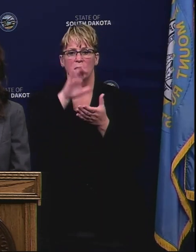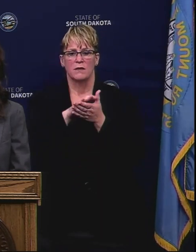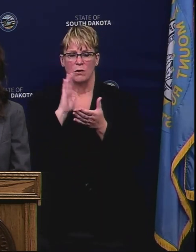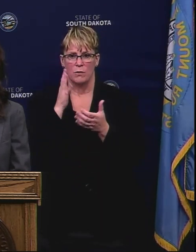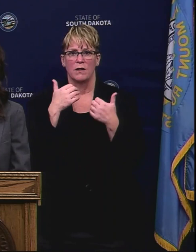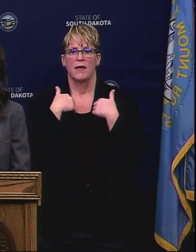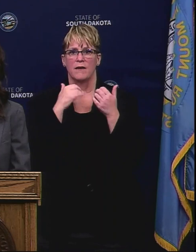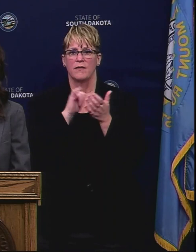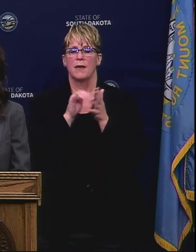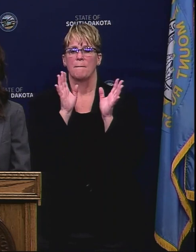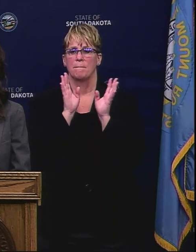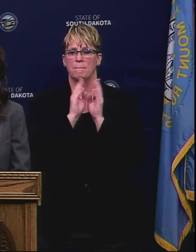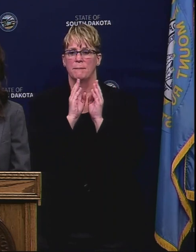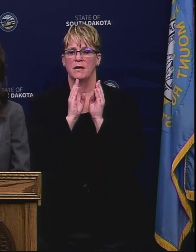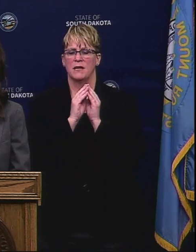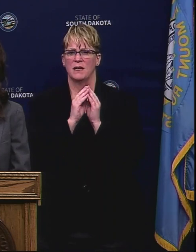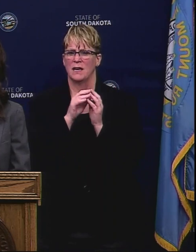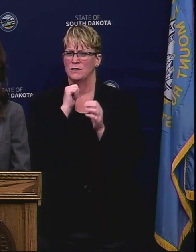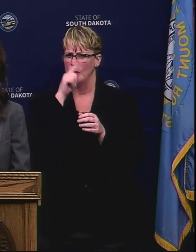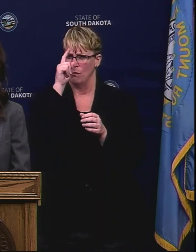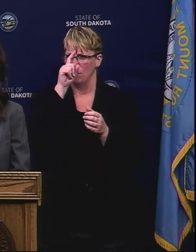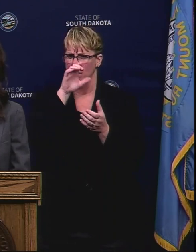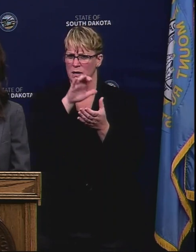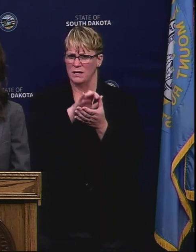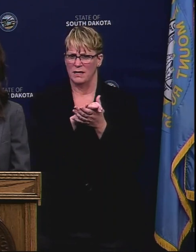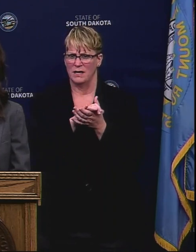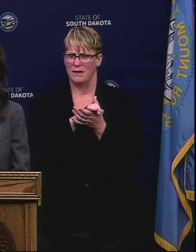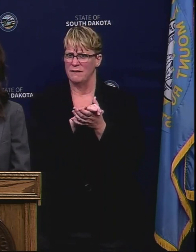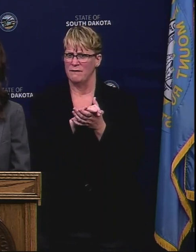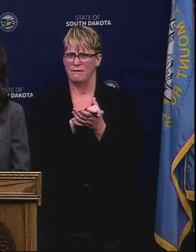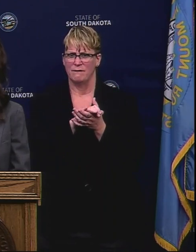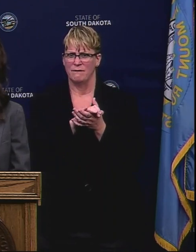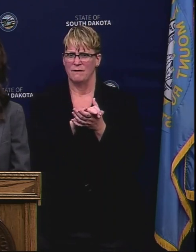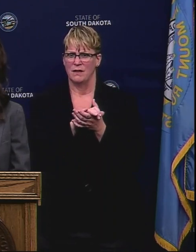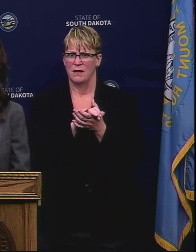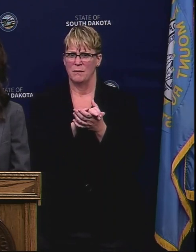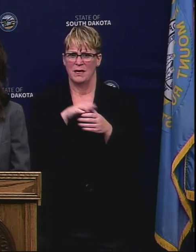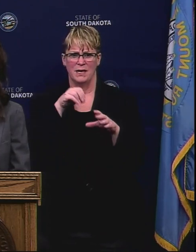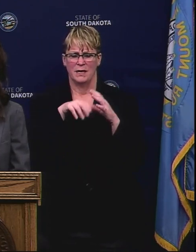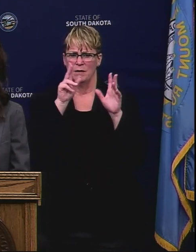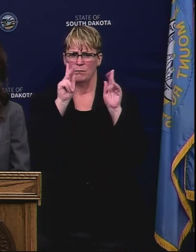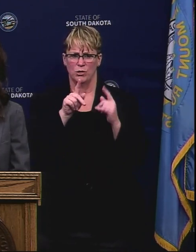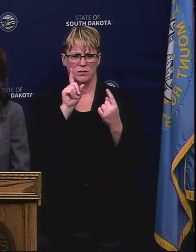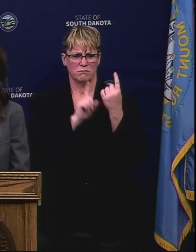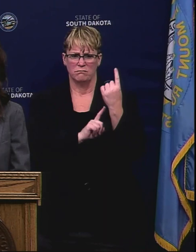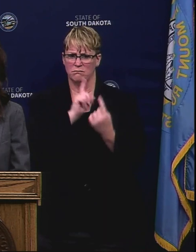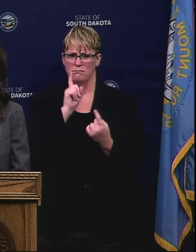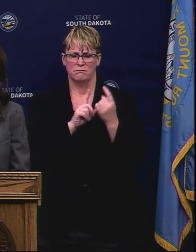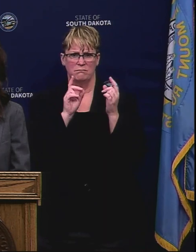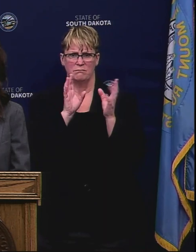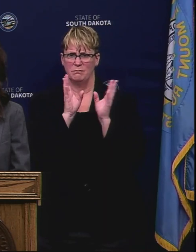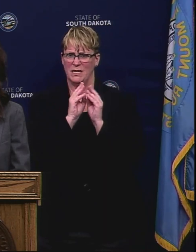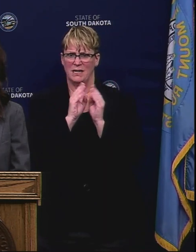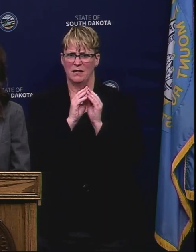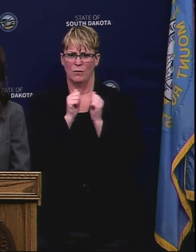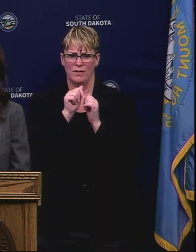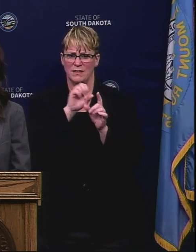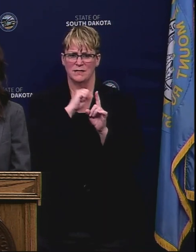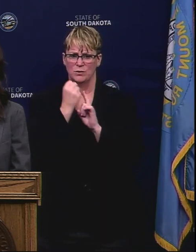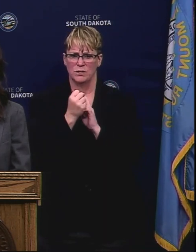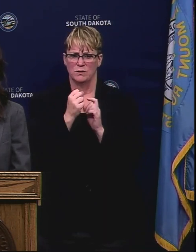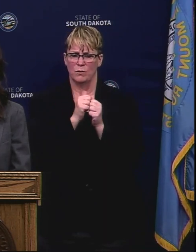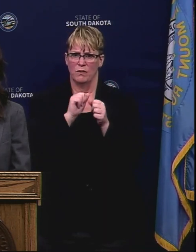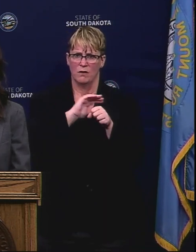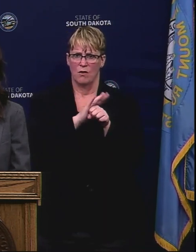facilitating that. I don't believe it'll be able to be an in-person meeting just because of the situation we're in with COVID